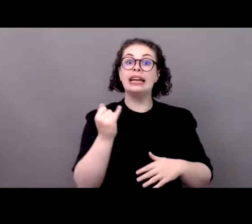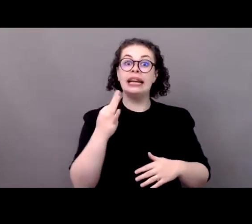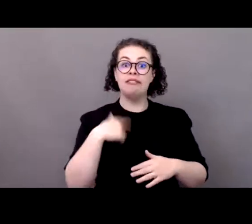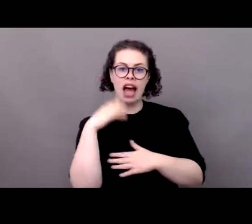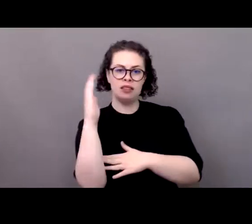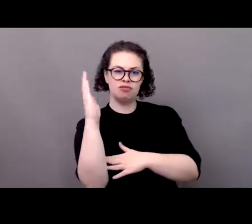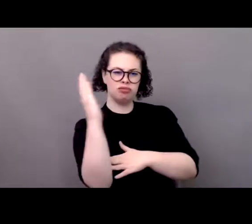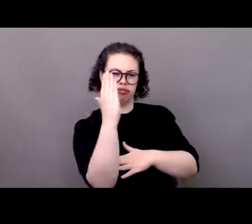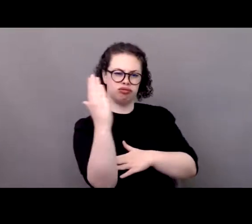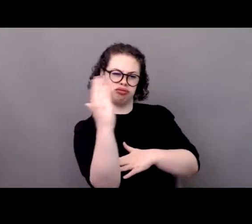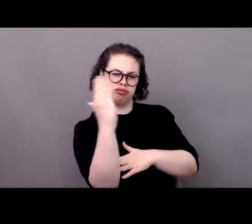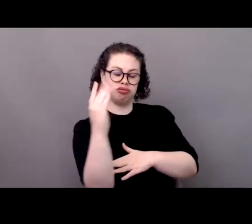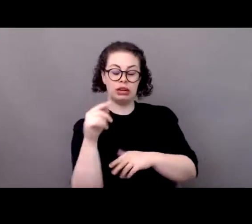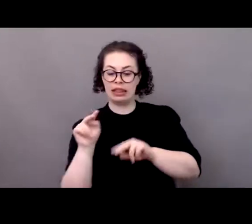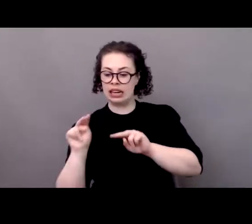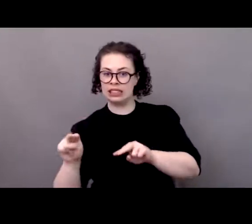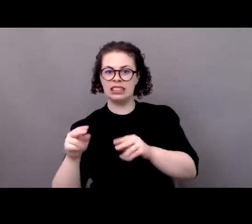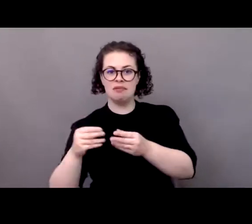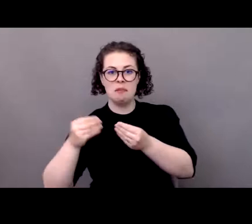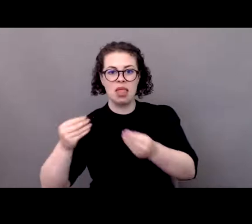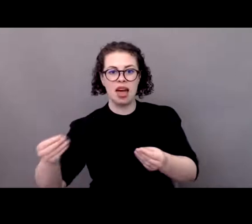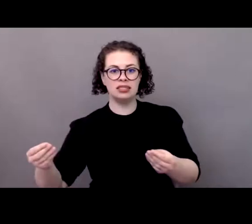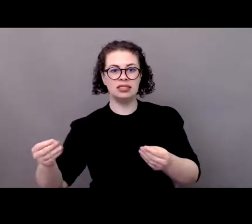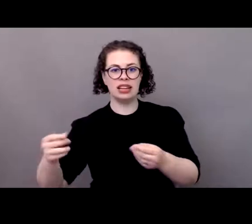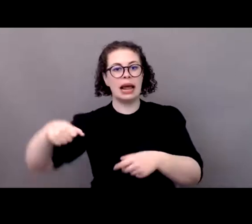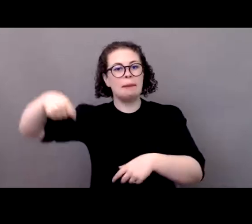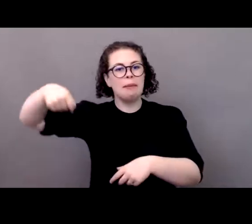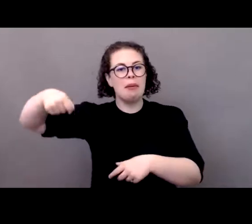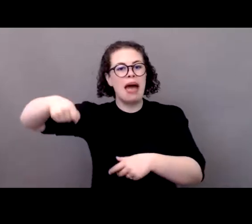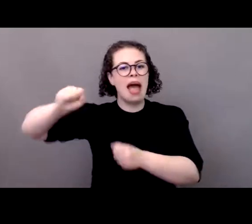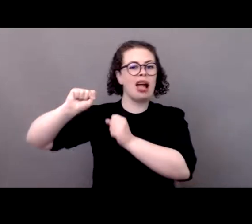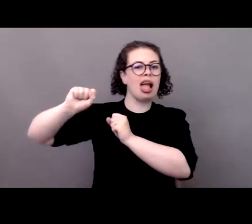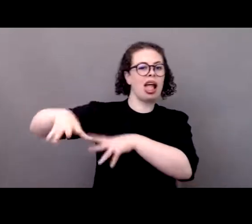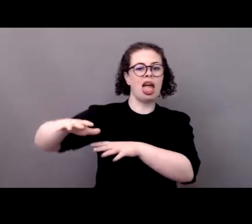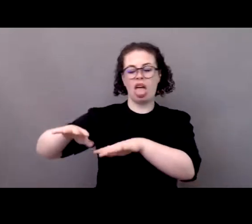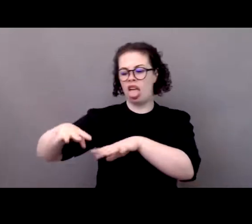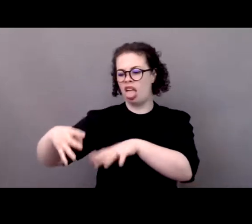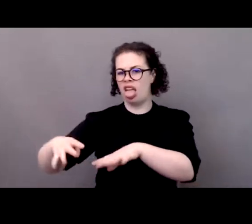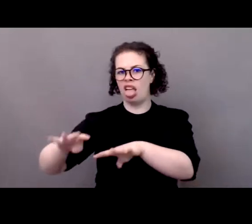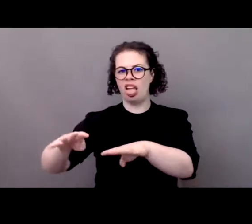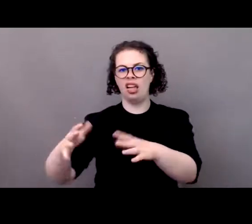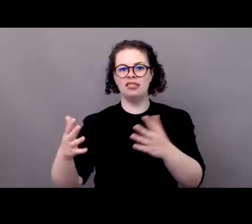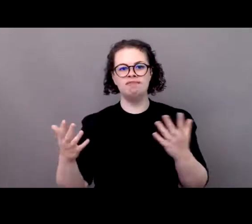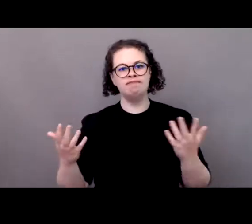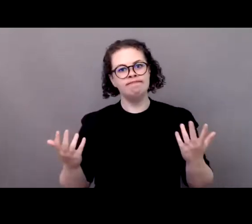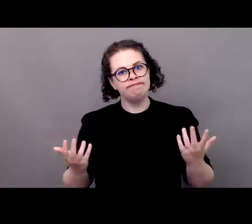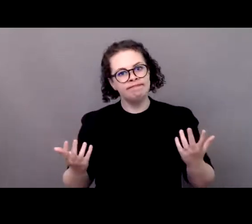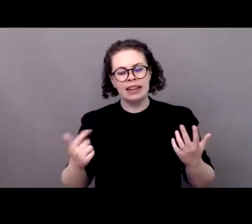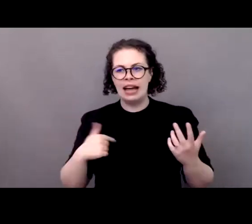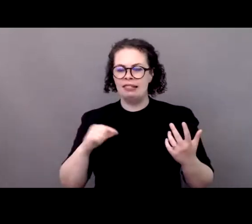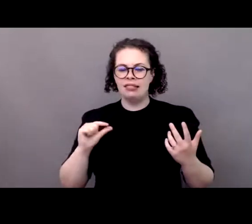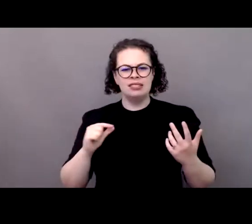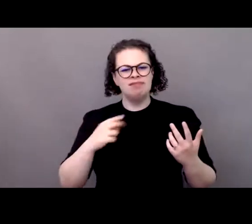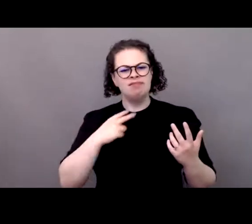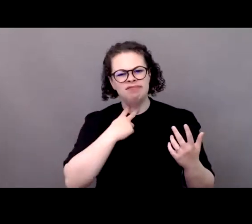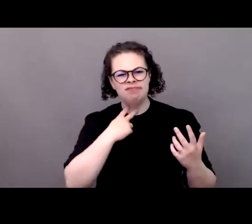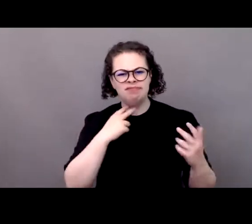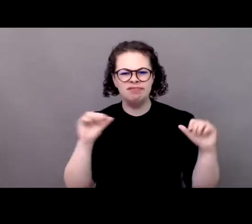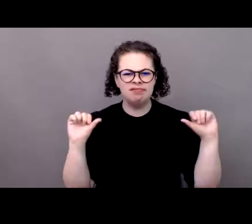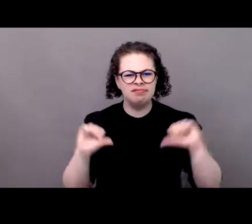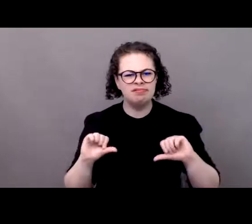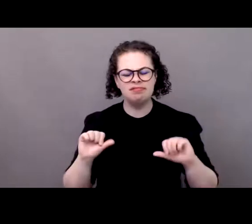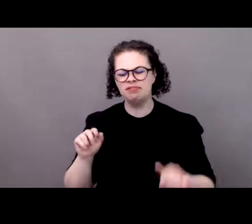other kind of things on the sea i mean that was not necessarily the kind of picture that i wished to have and the only thought